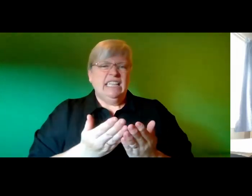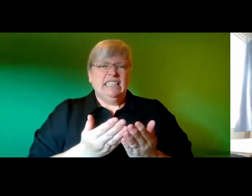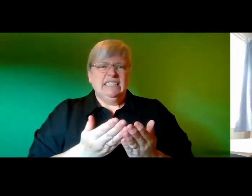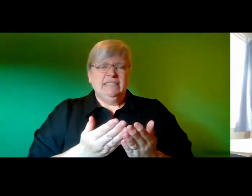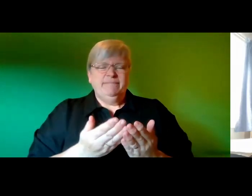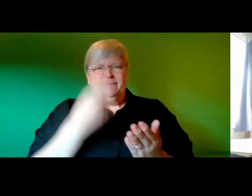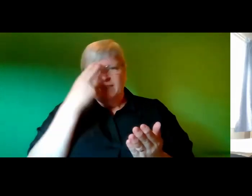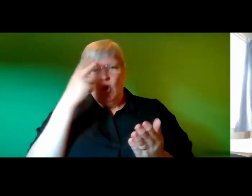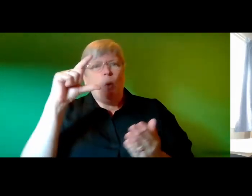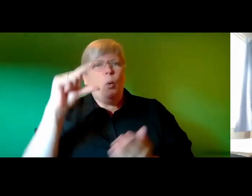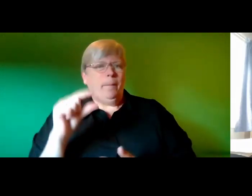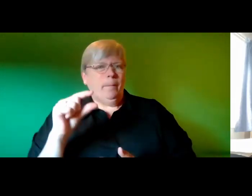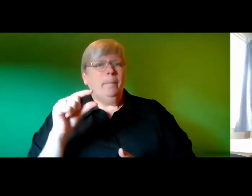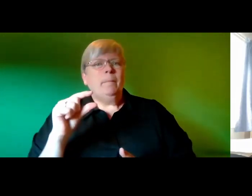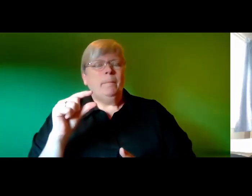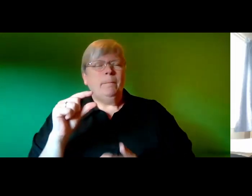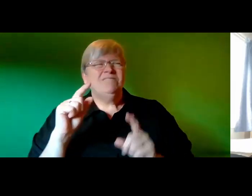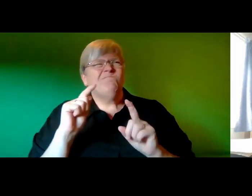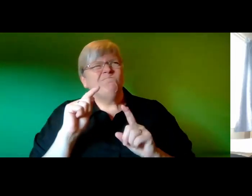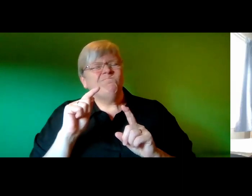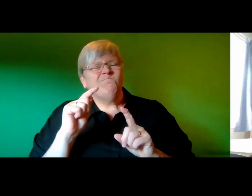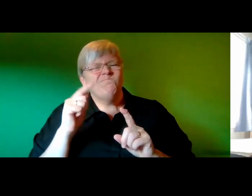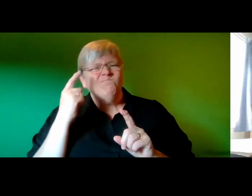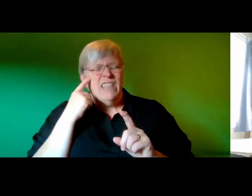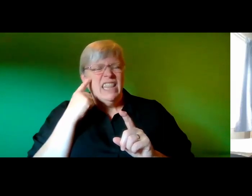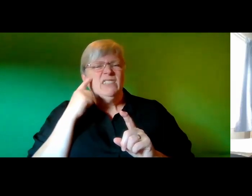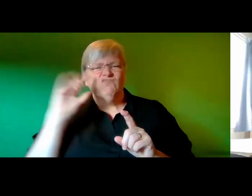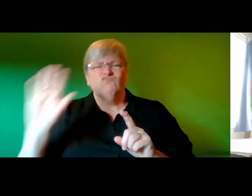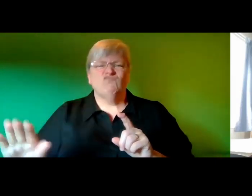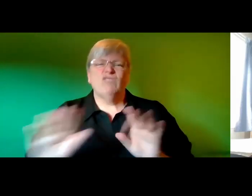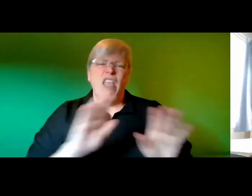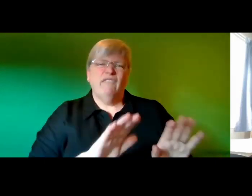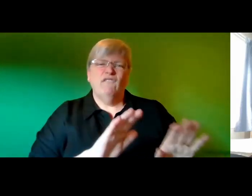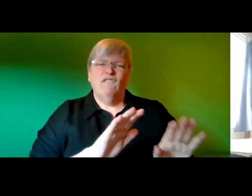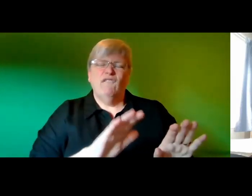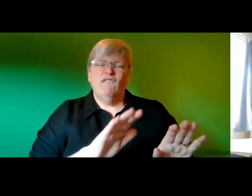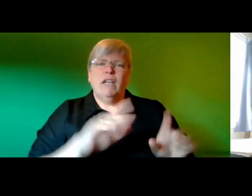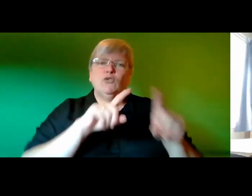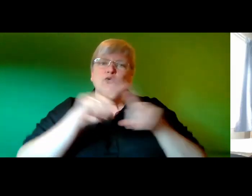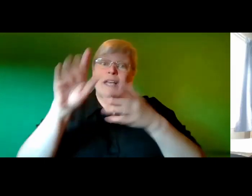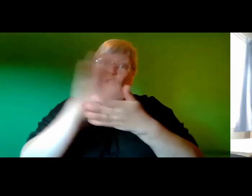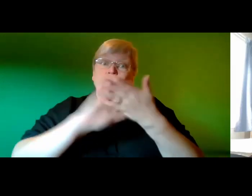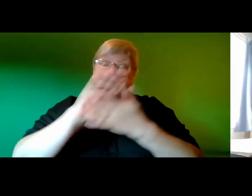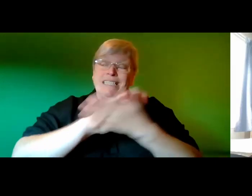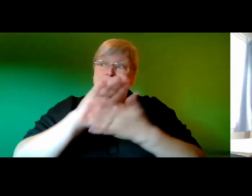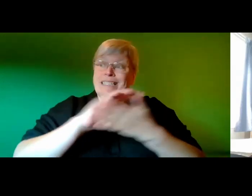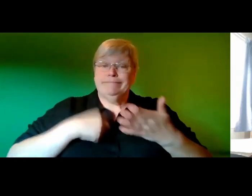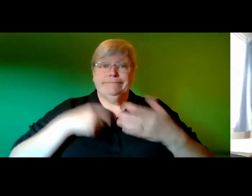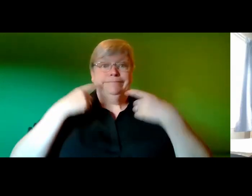is called a dwarf planet on second thought I put my eraser back down although I tried to explain to Missy up the